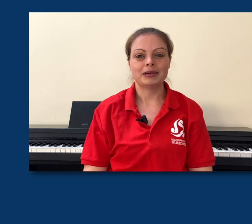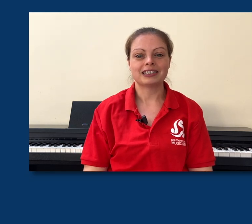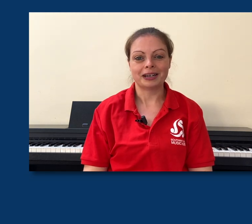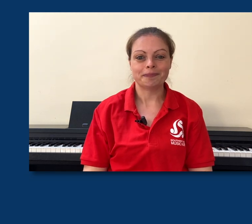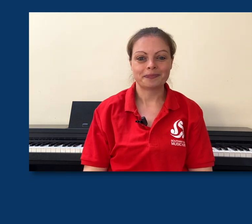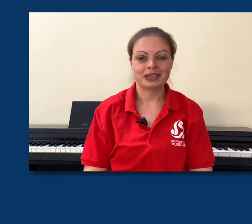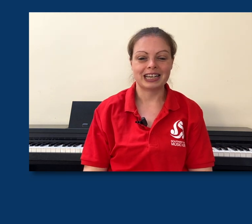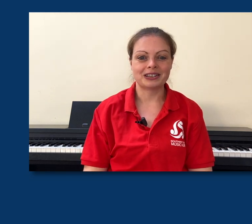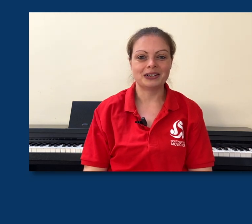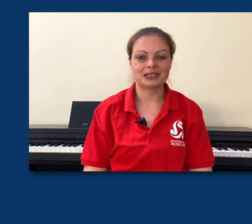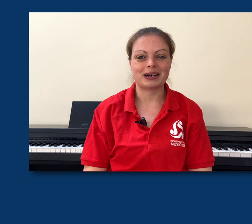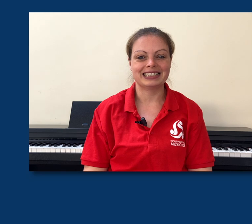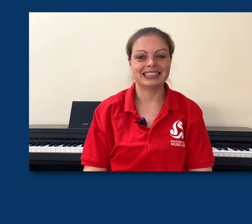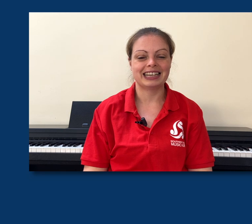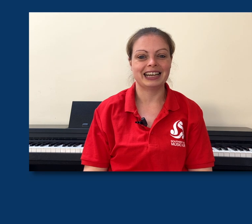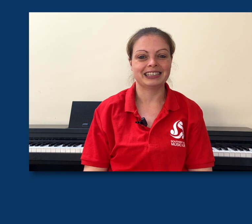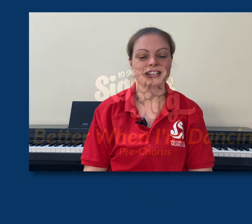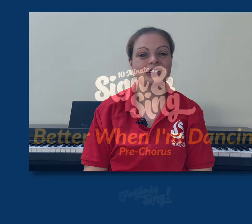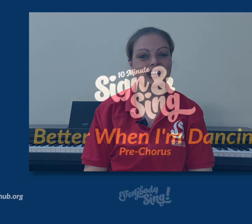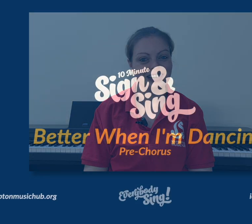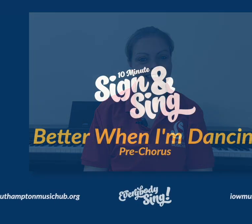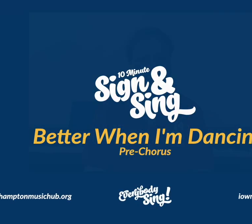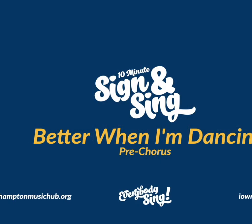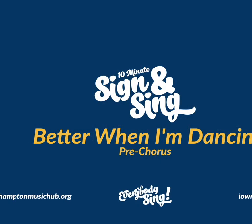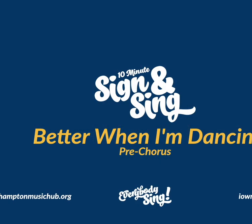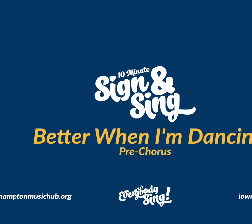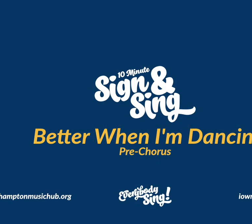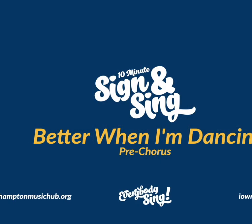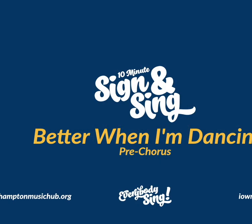you can keep in time. Okay. So lots of practice and good luck.